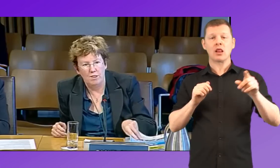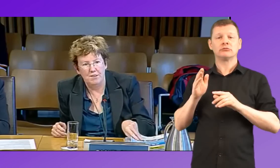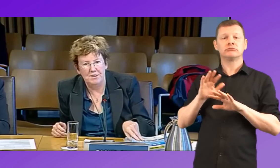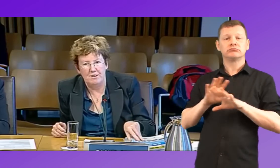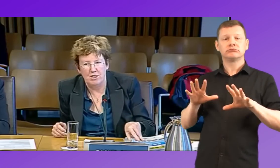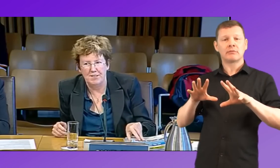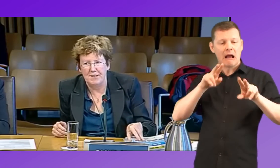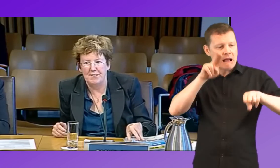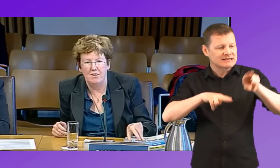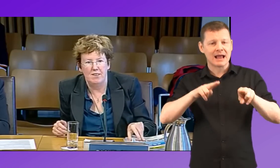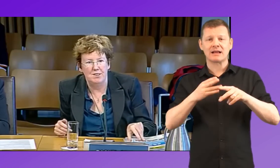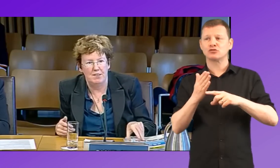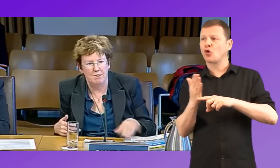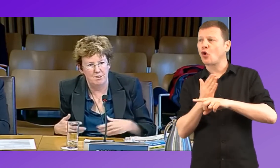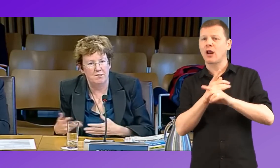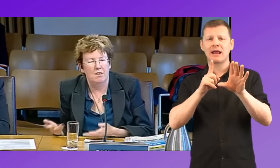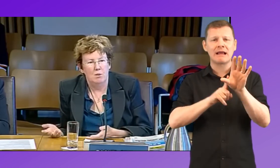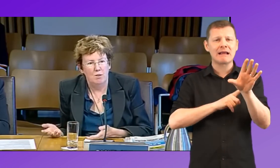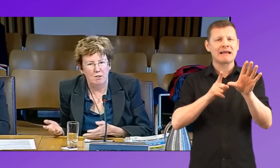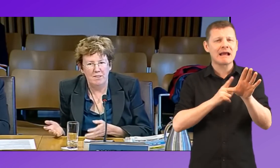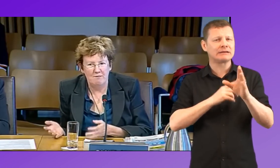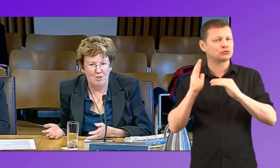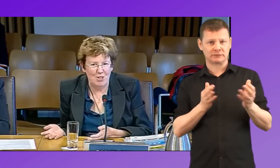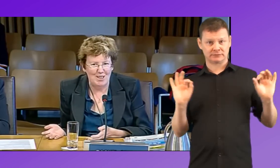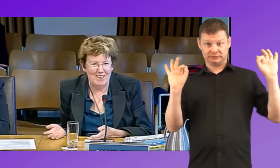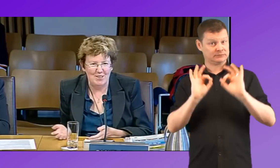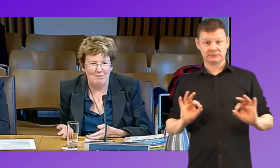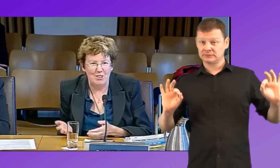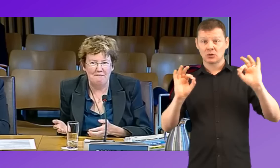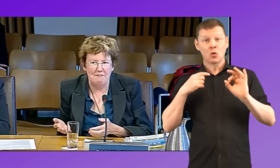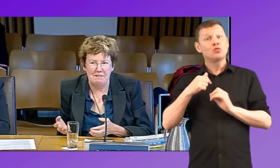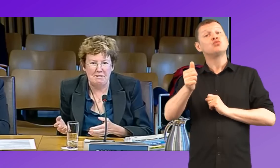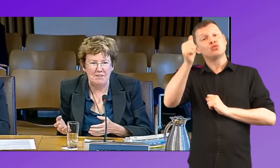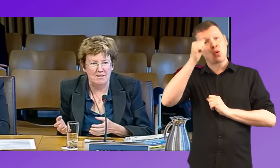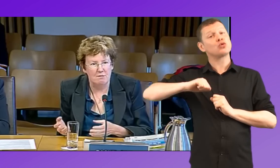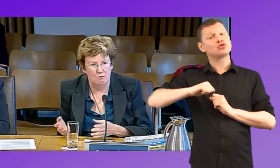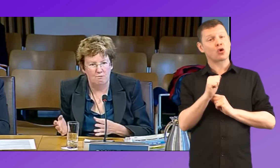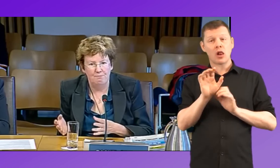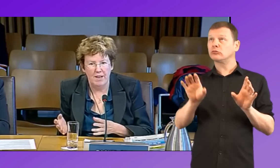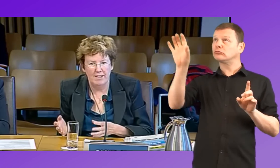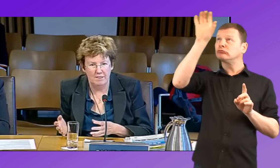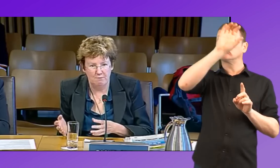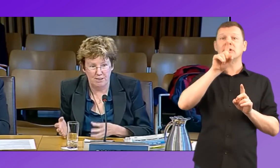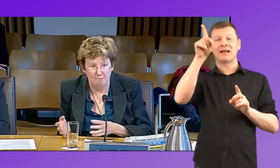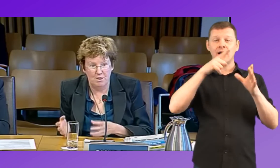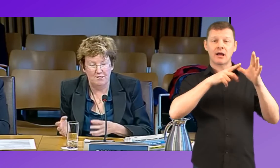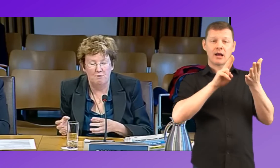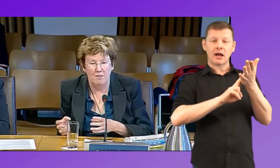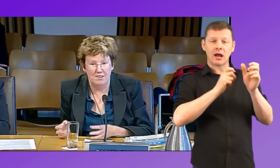and doesn't actually assess early years services. We know many of those early years services are very, very successful. Angus, for example, has got a very